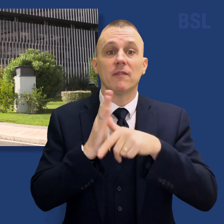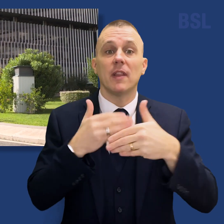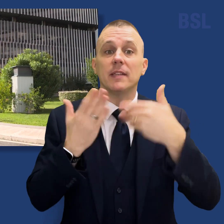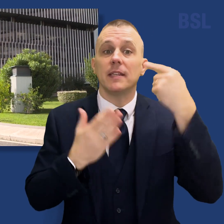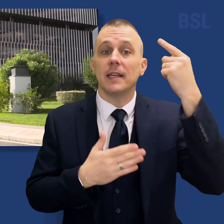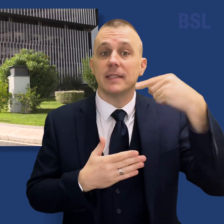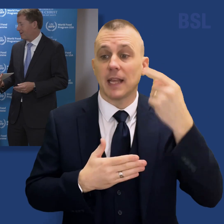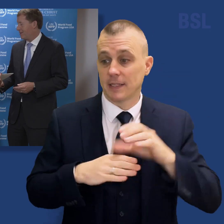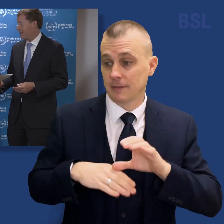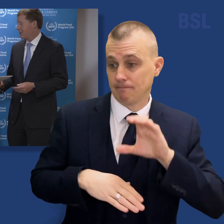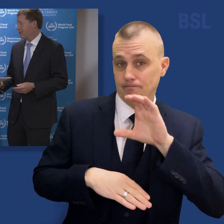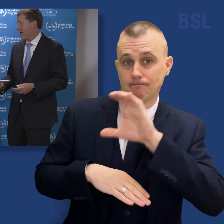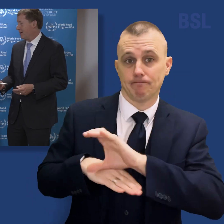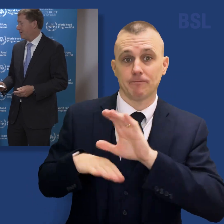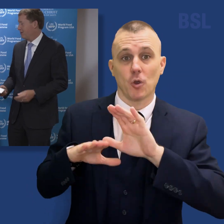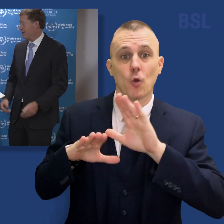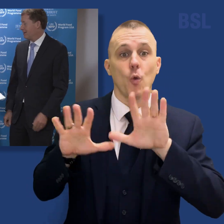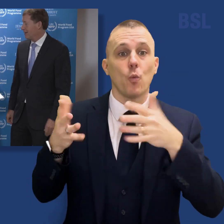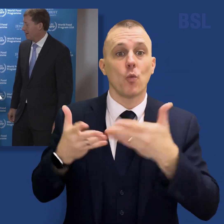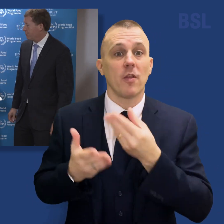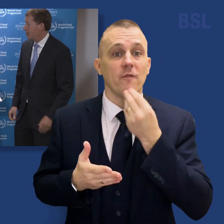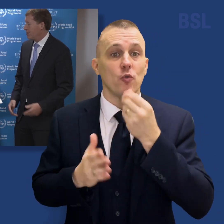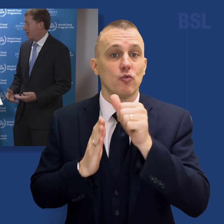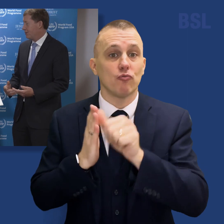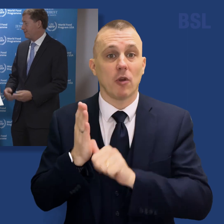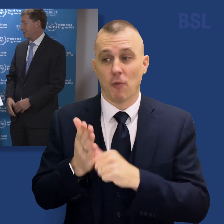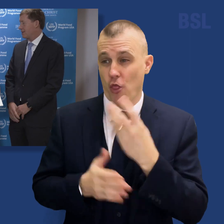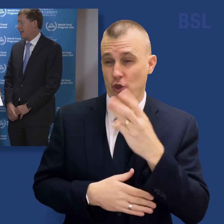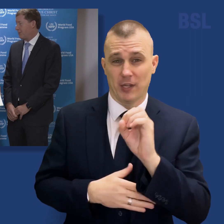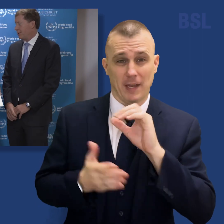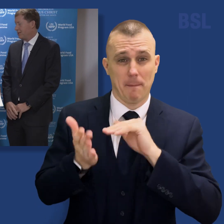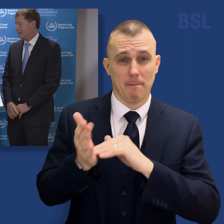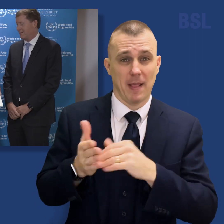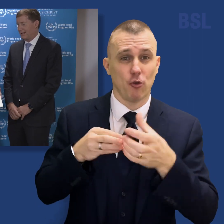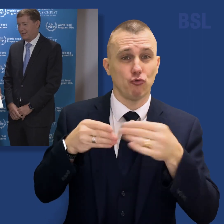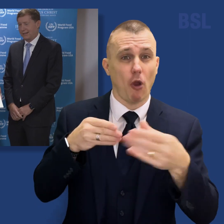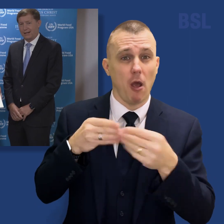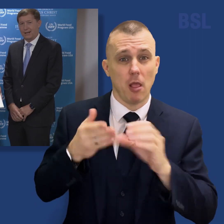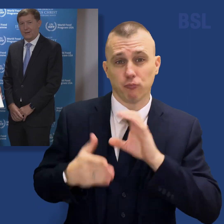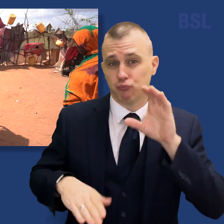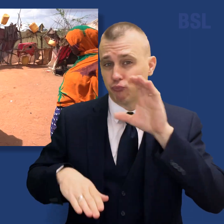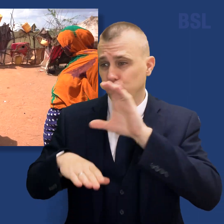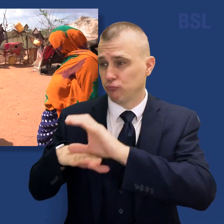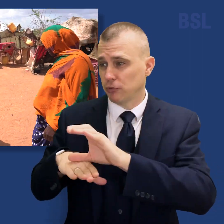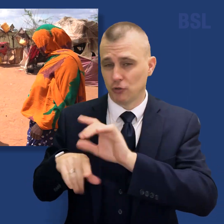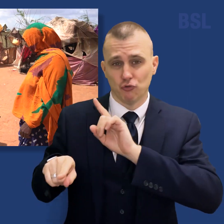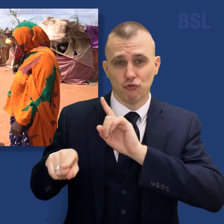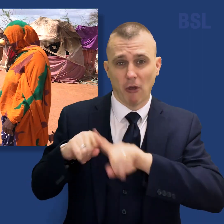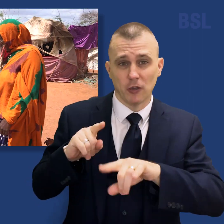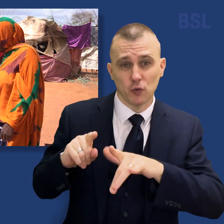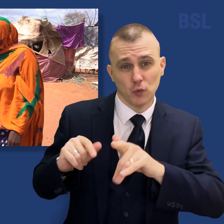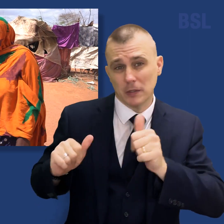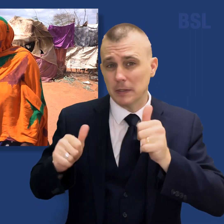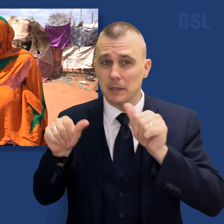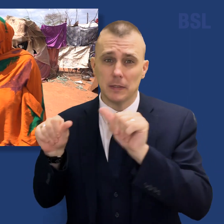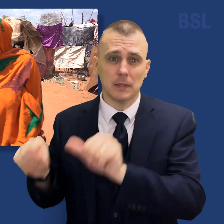Saints gave the World Food Programme a $32 million donation to help fight the world's seismic hunger crisis.